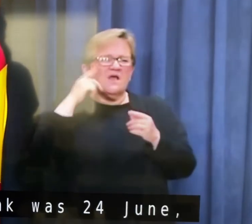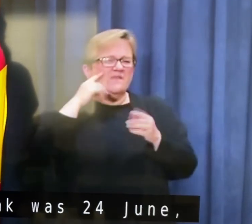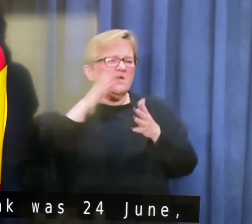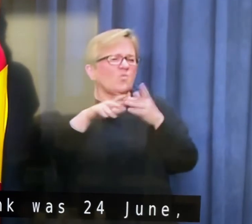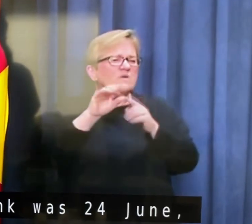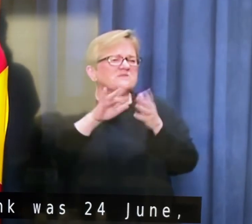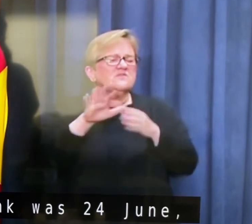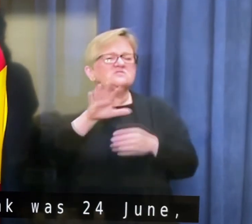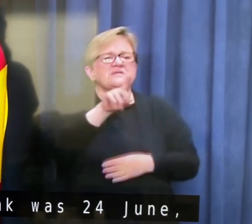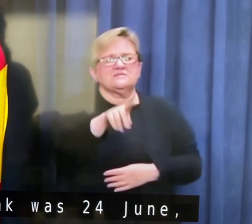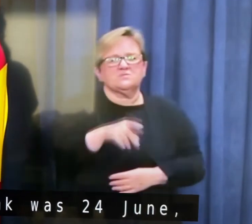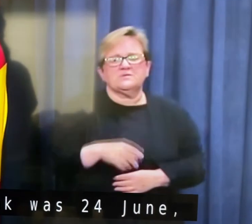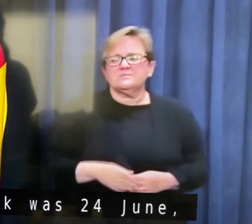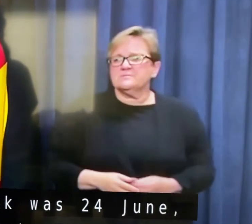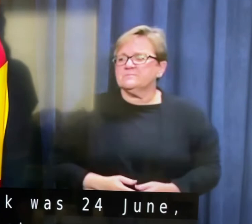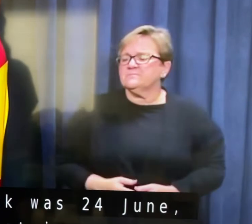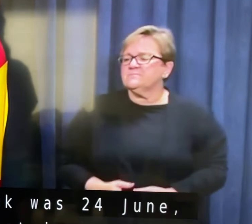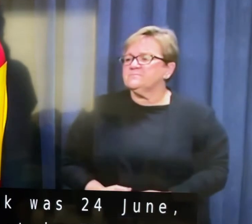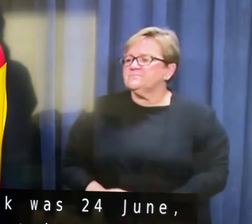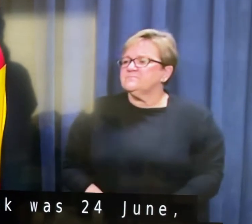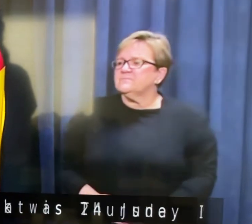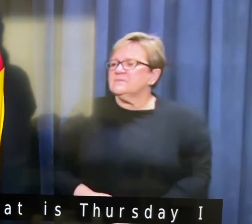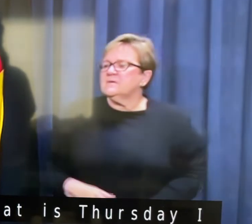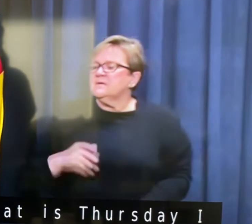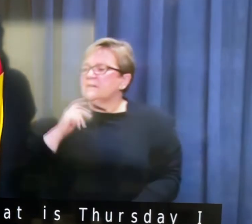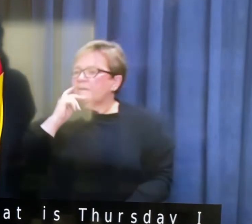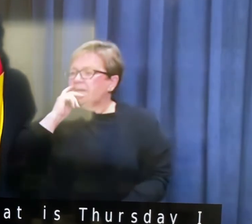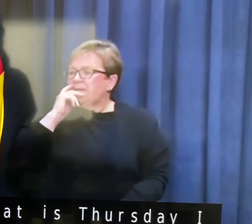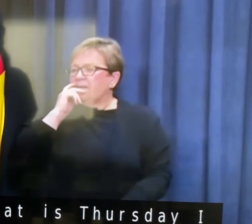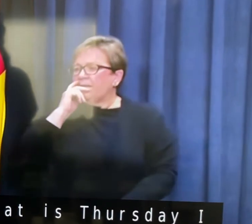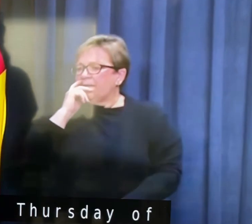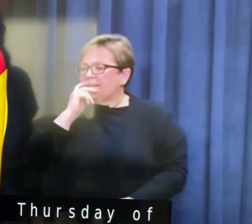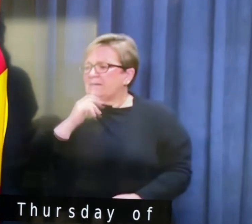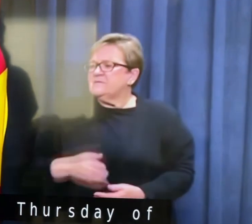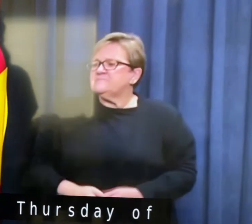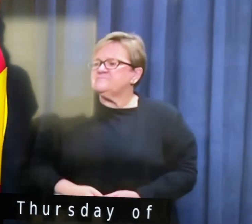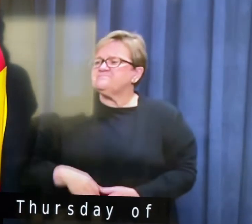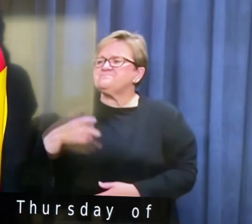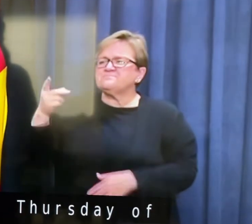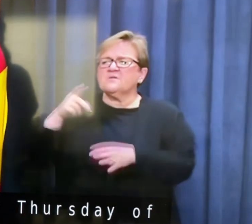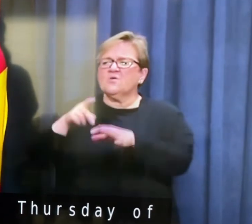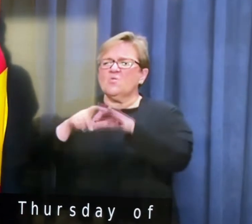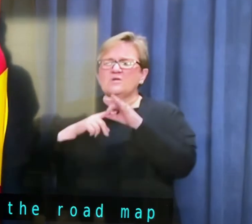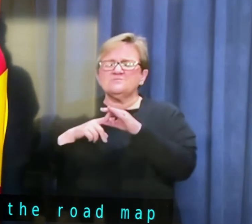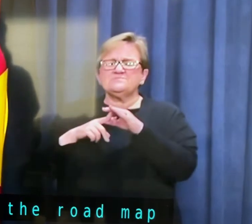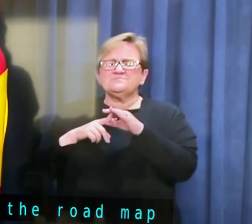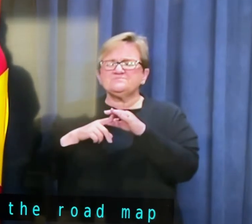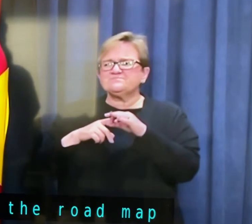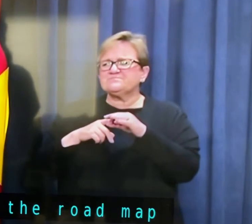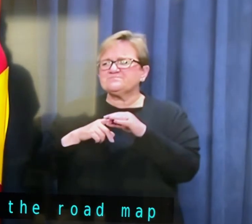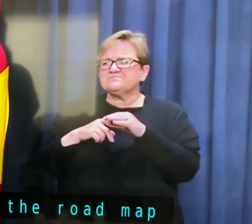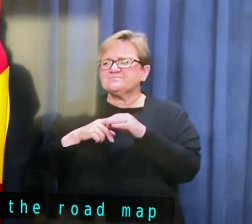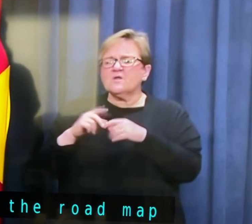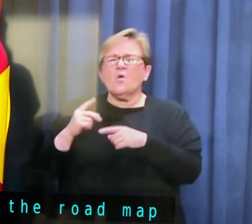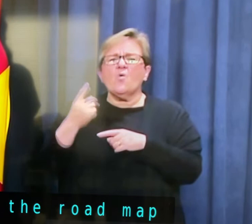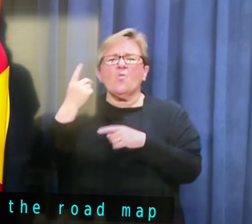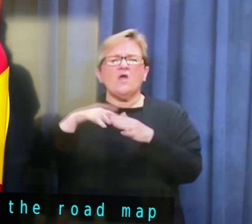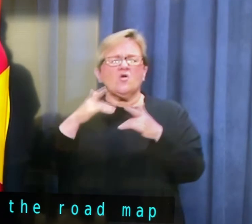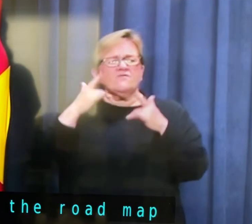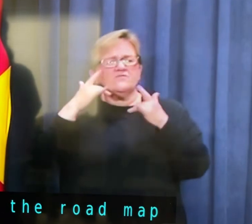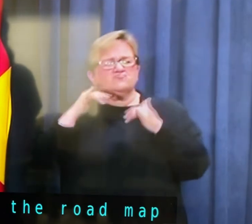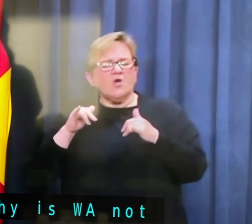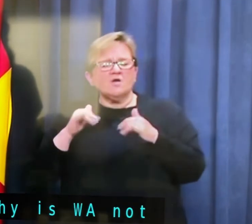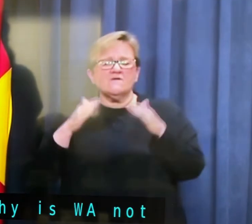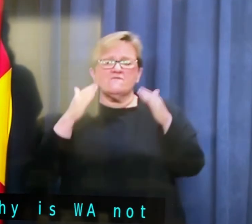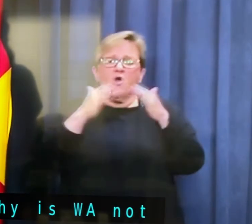I think, or Wednesday or Thursday next week. Just on the roadmap announced today, why is WA not taking part in one of the initial trials for home